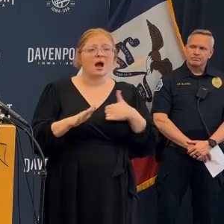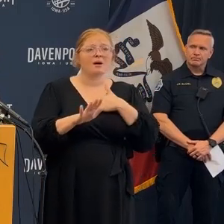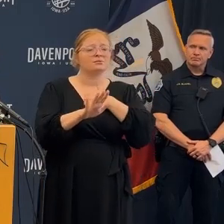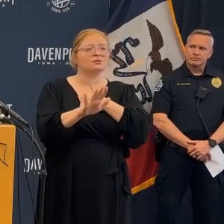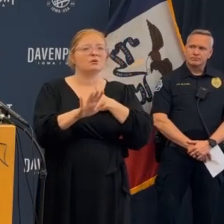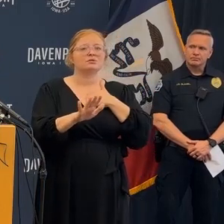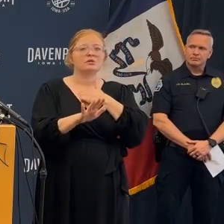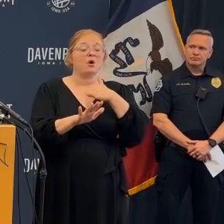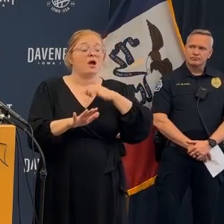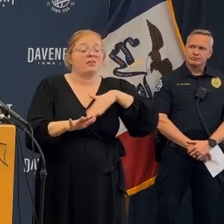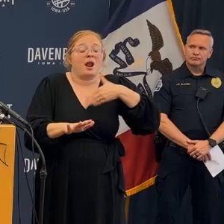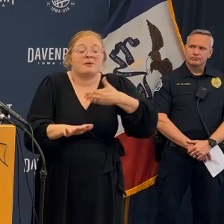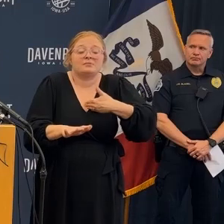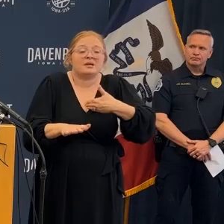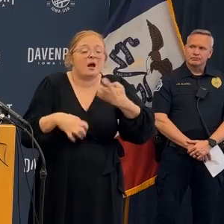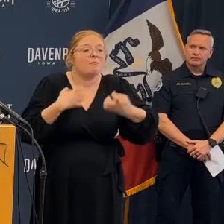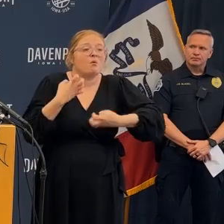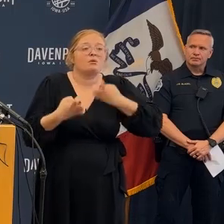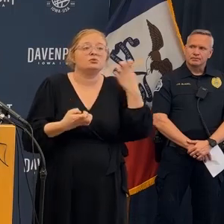to do it right now.